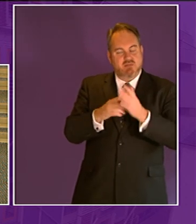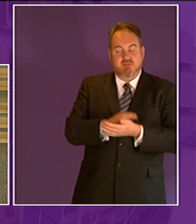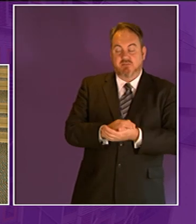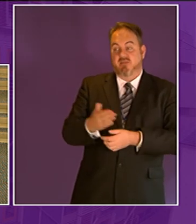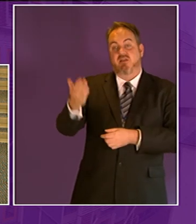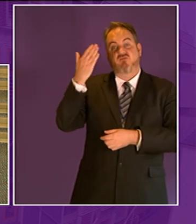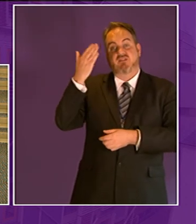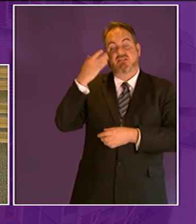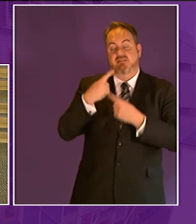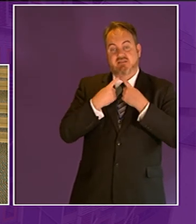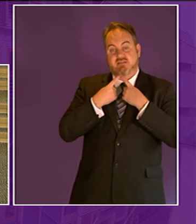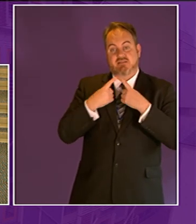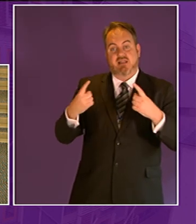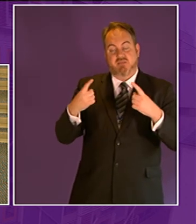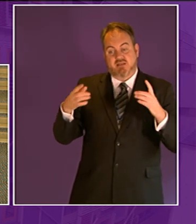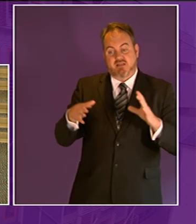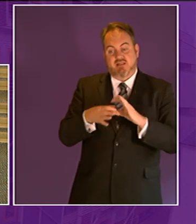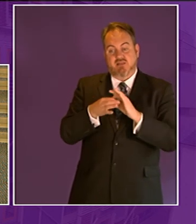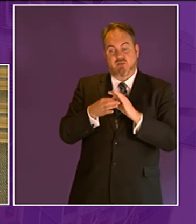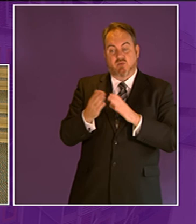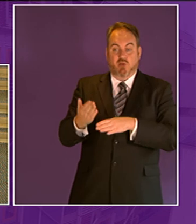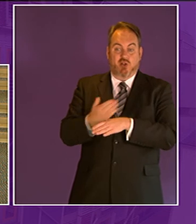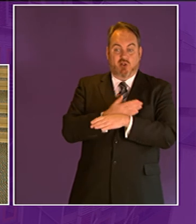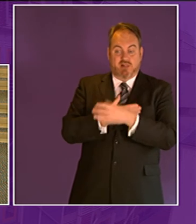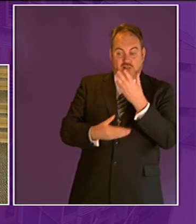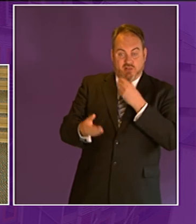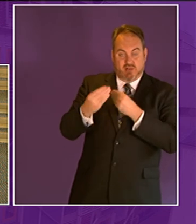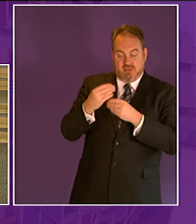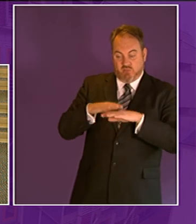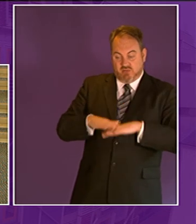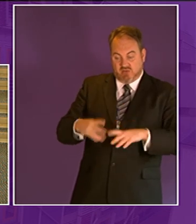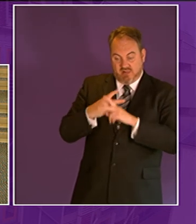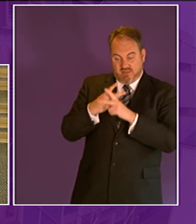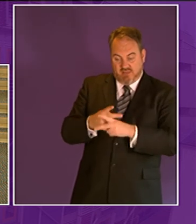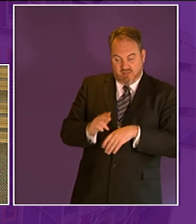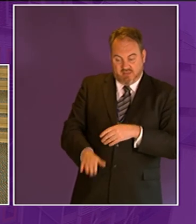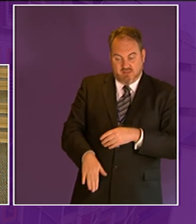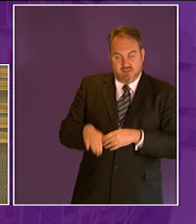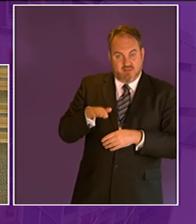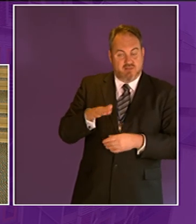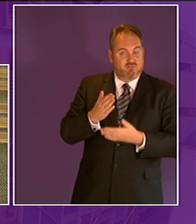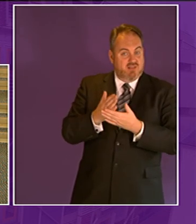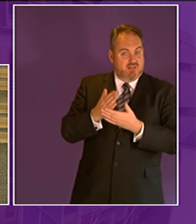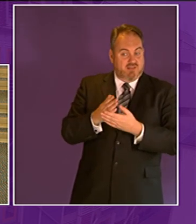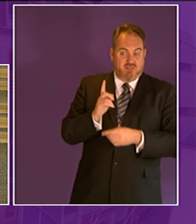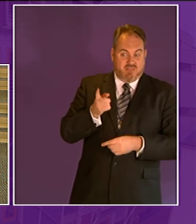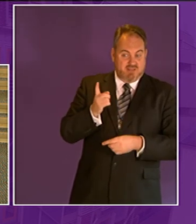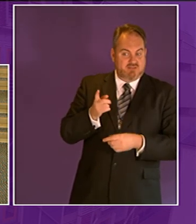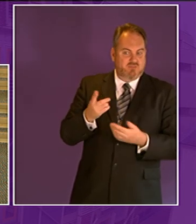the expansion of early learning and child care i spoke about our agenda to drive forward positive approaches to